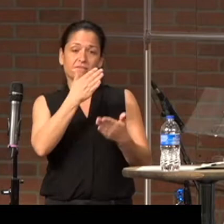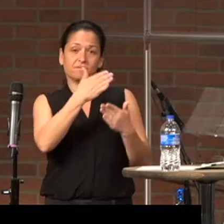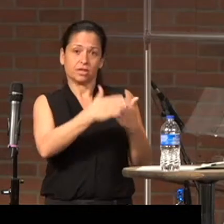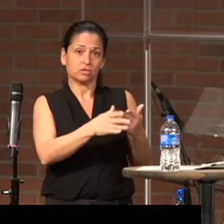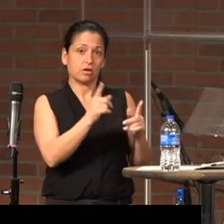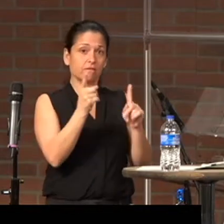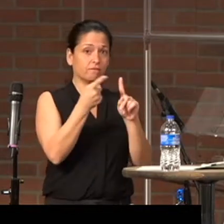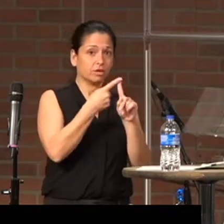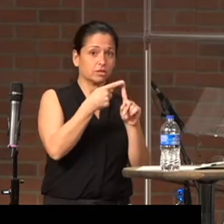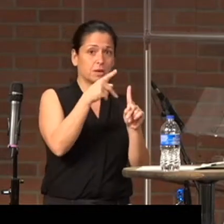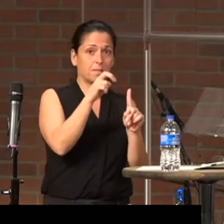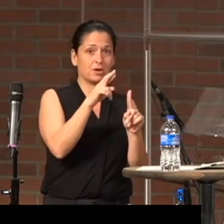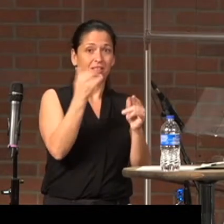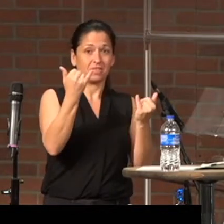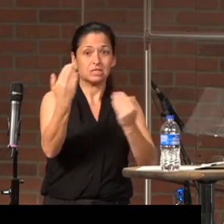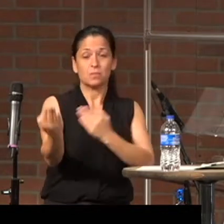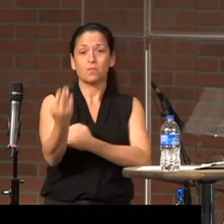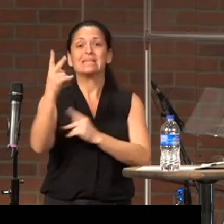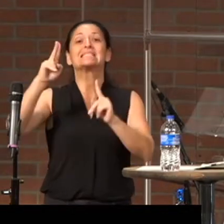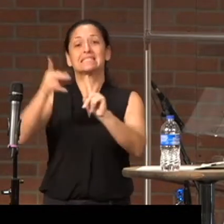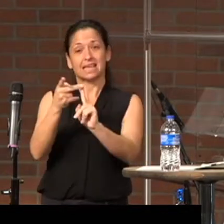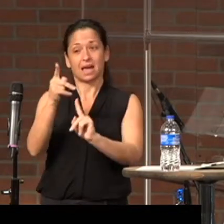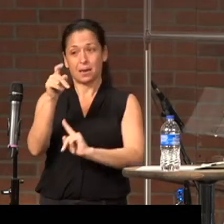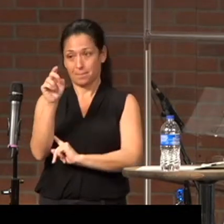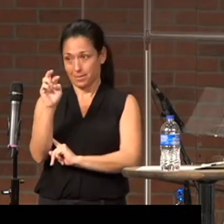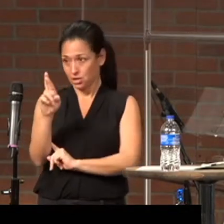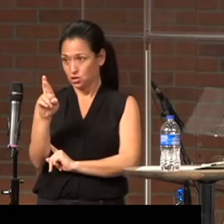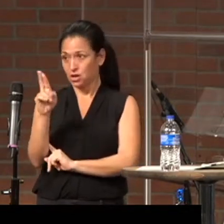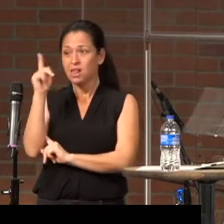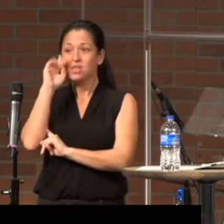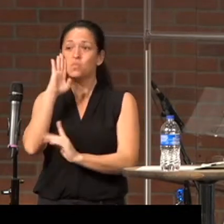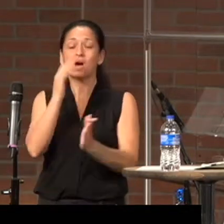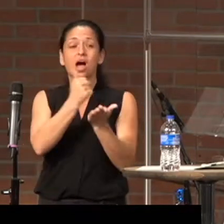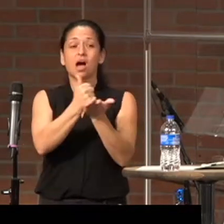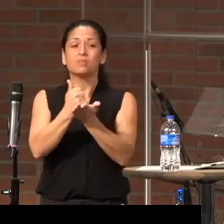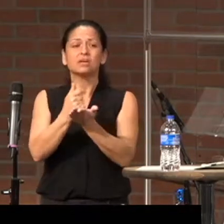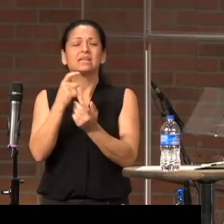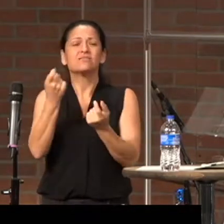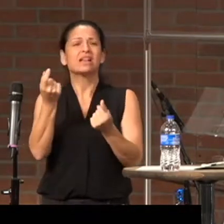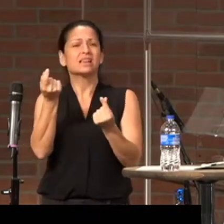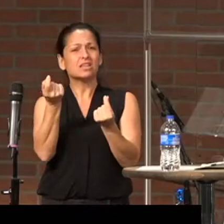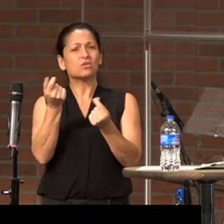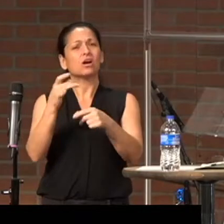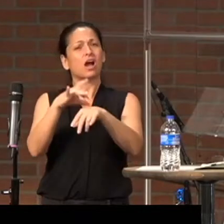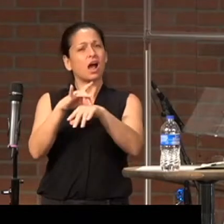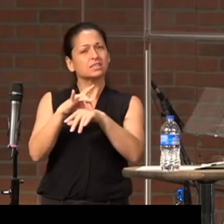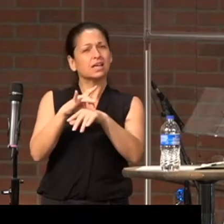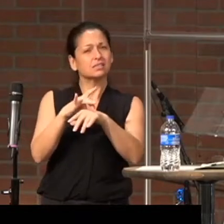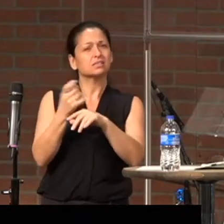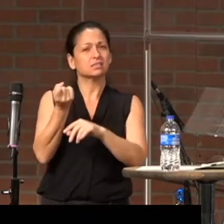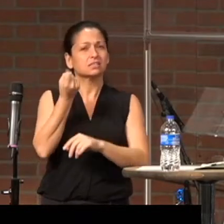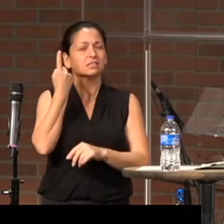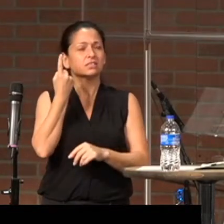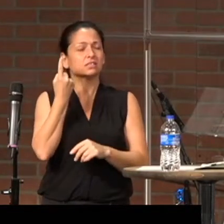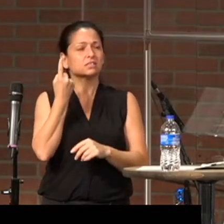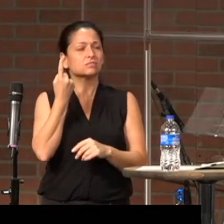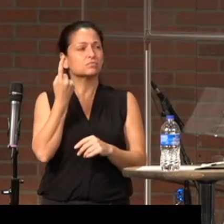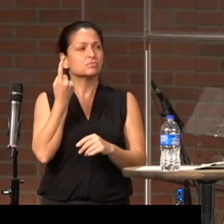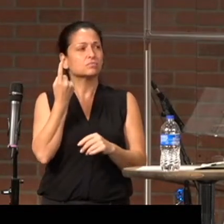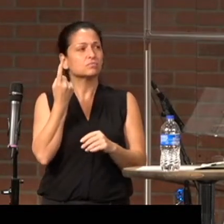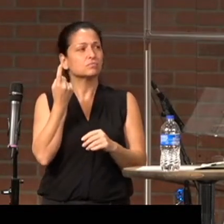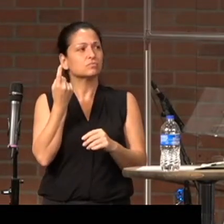off 2 Peter with the first four verses. And I think it'd be helpful to kind of give you a little bit of context as to when